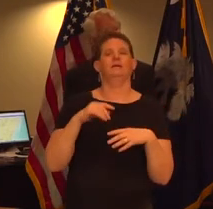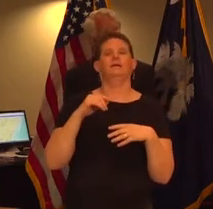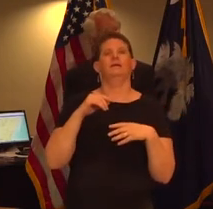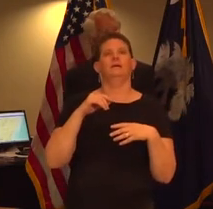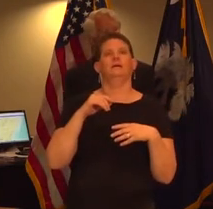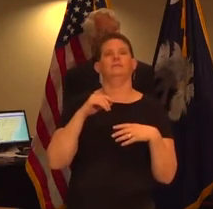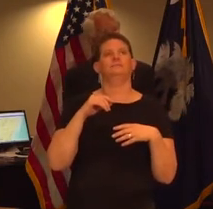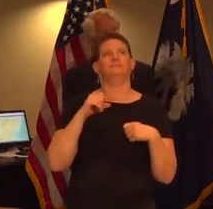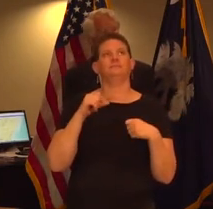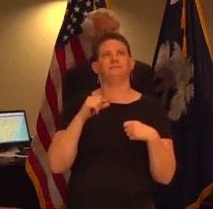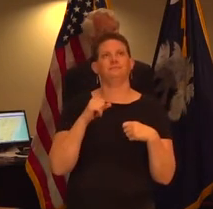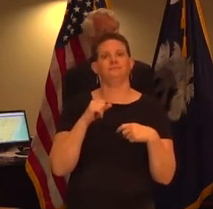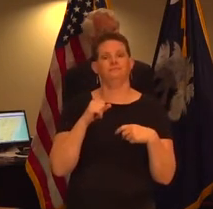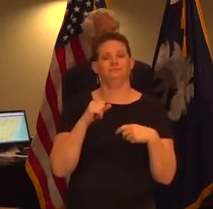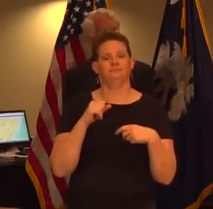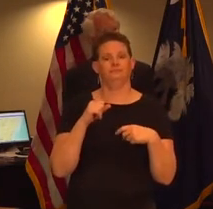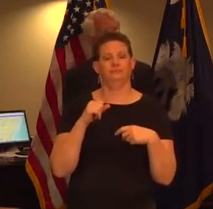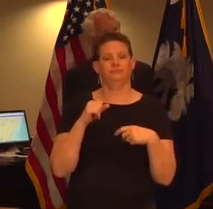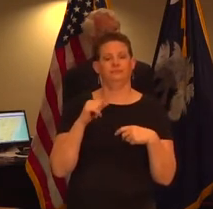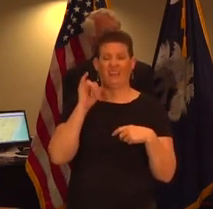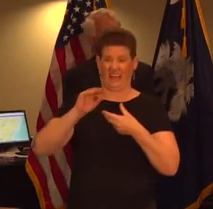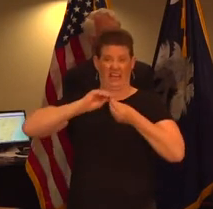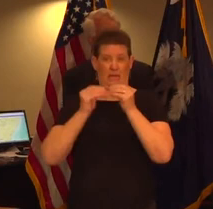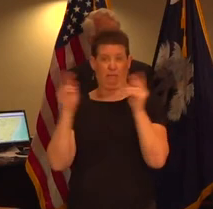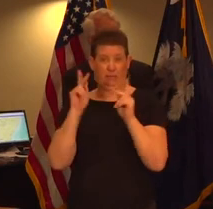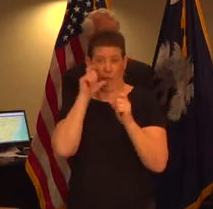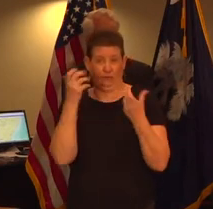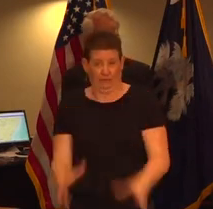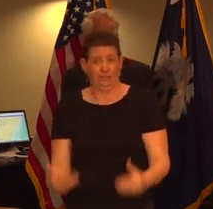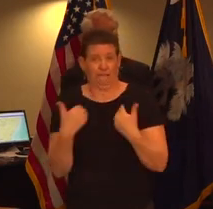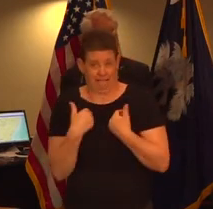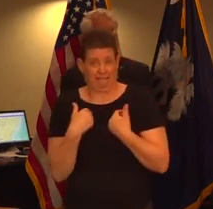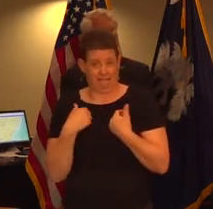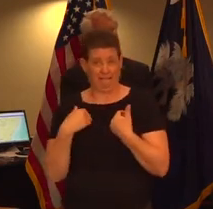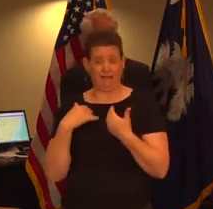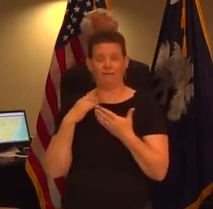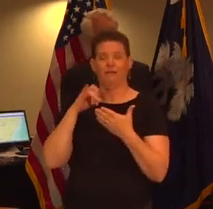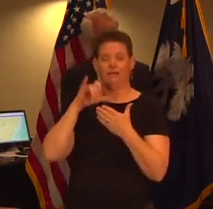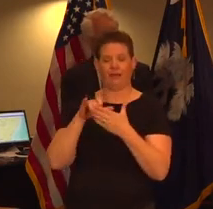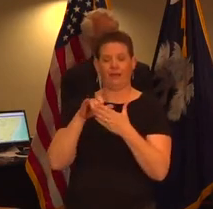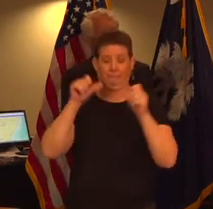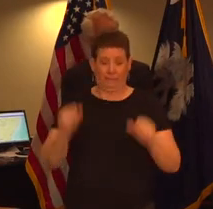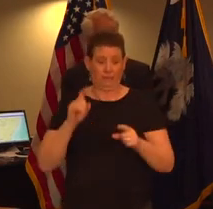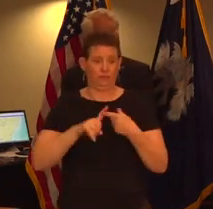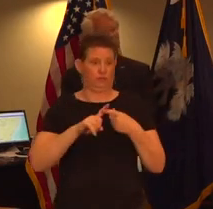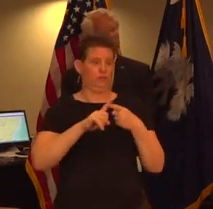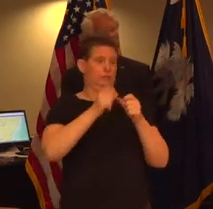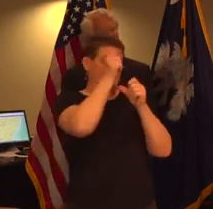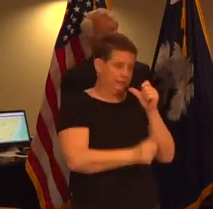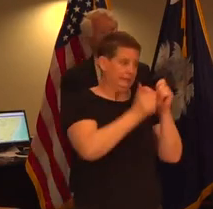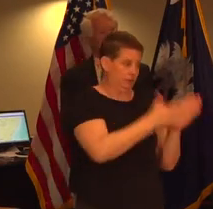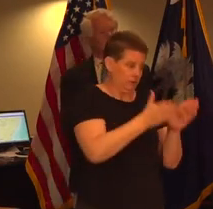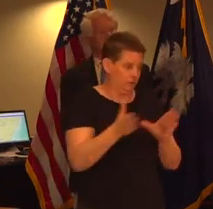it is no longer feasible to do individual contact investigations for every single case and